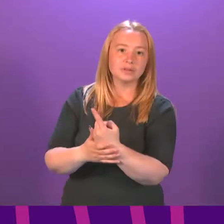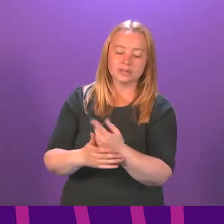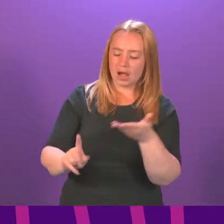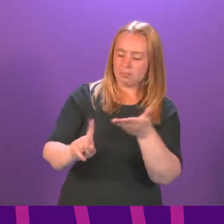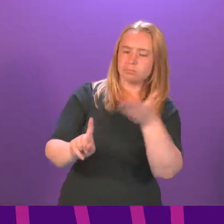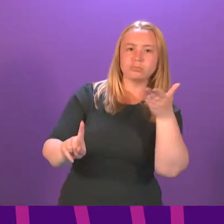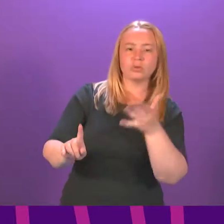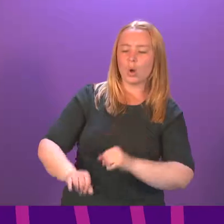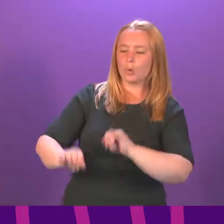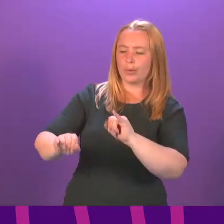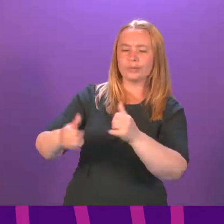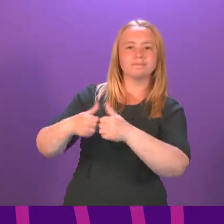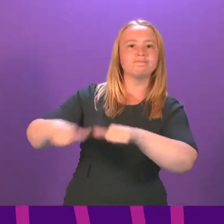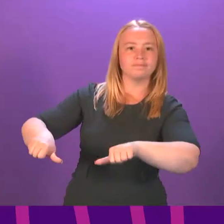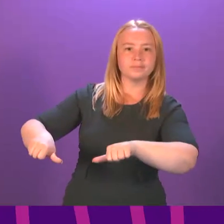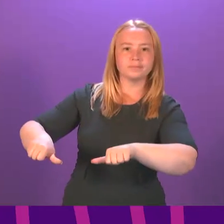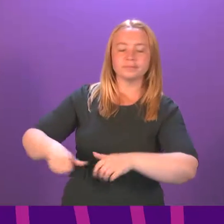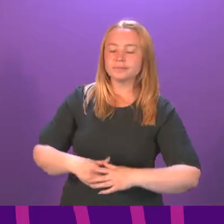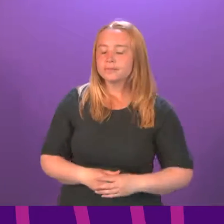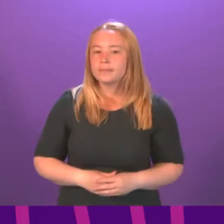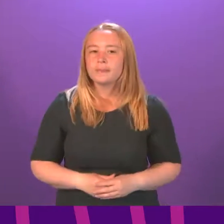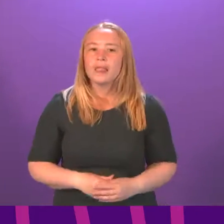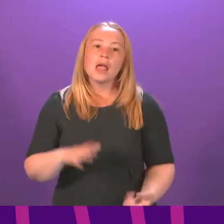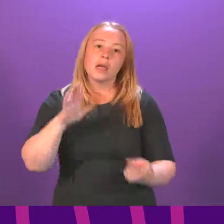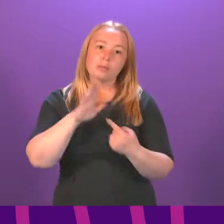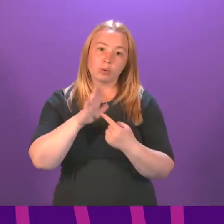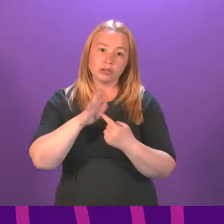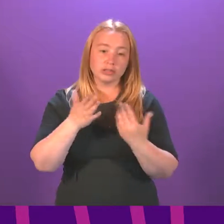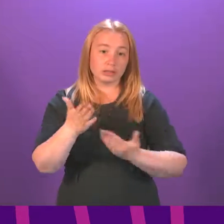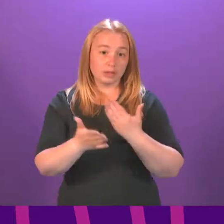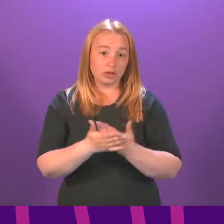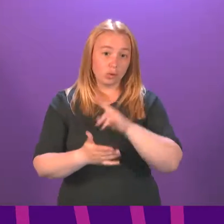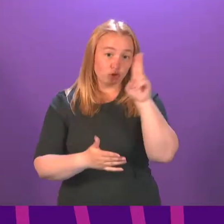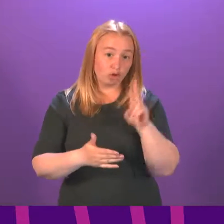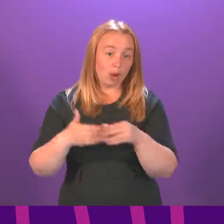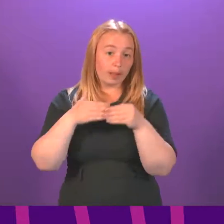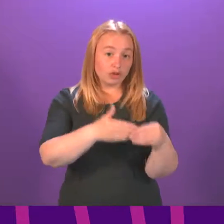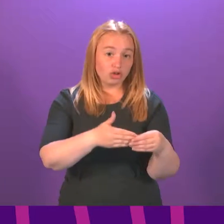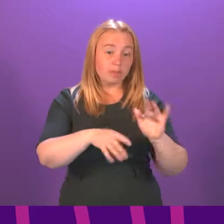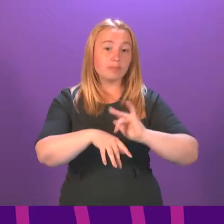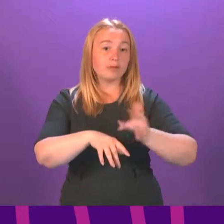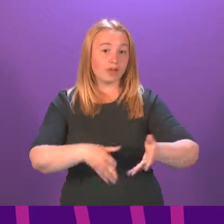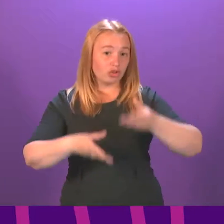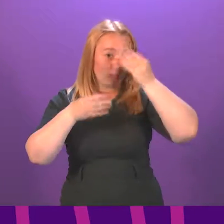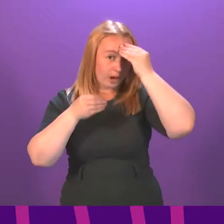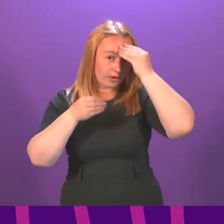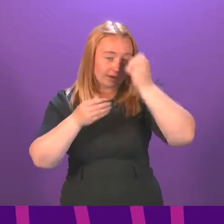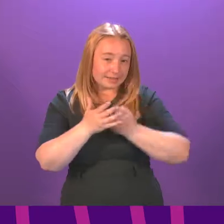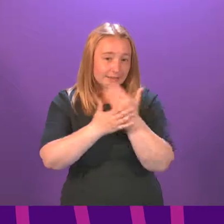see examples of this. It is very important that we ensure that that school leadership and professional learning is further